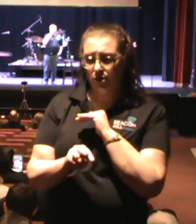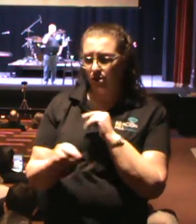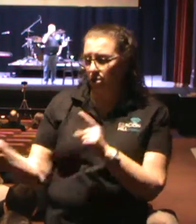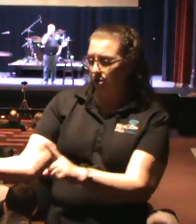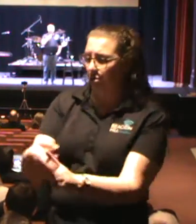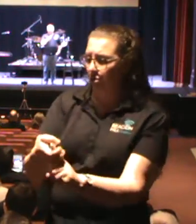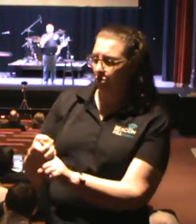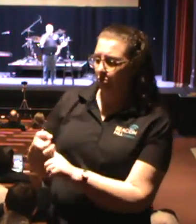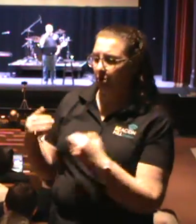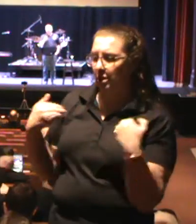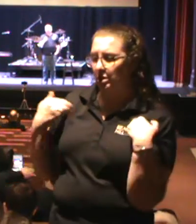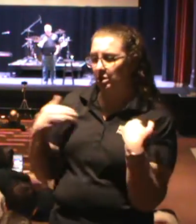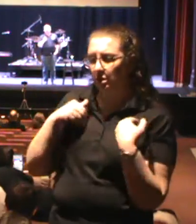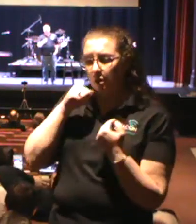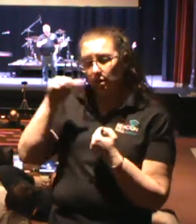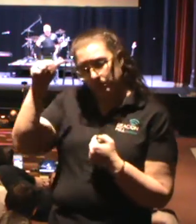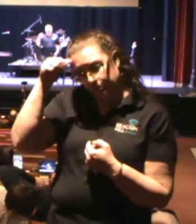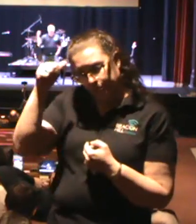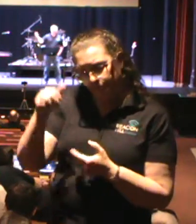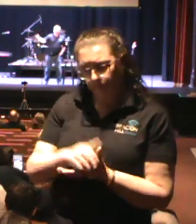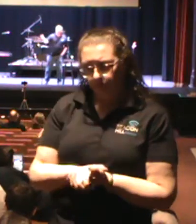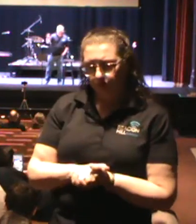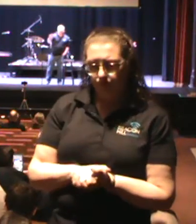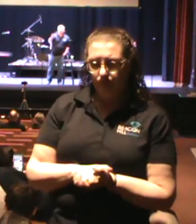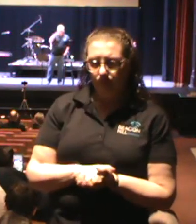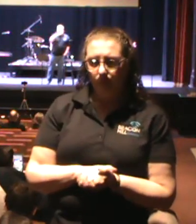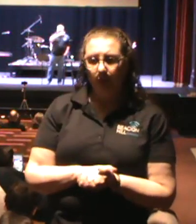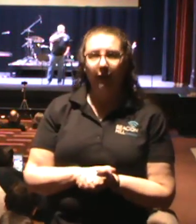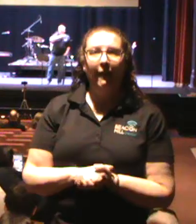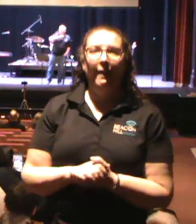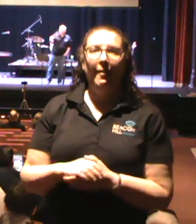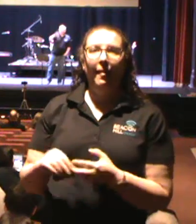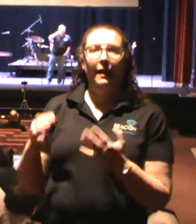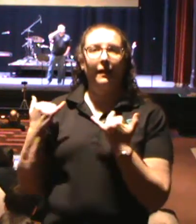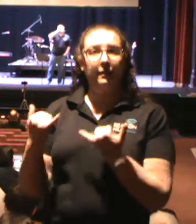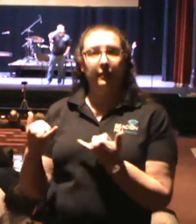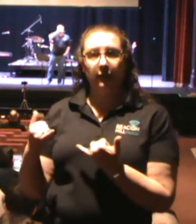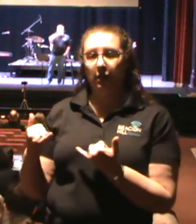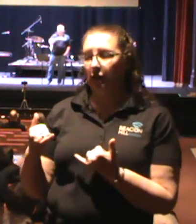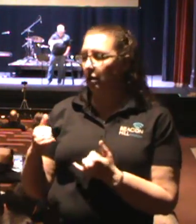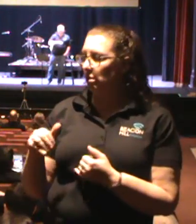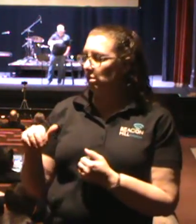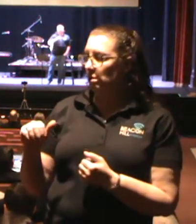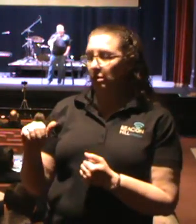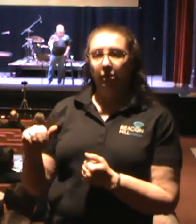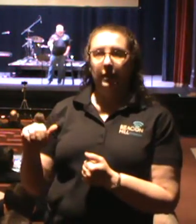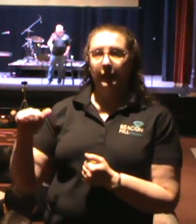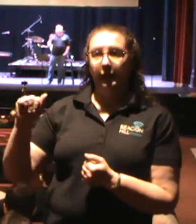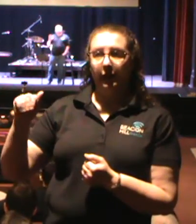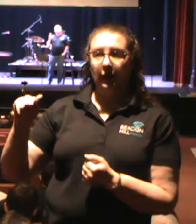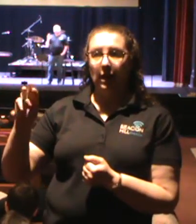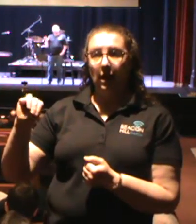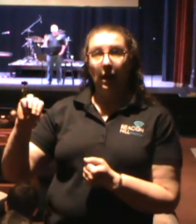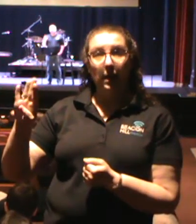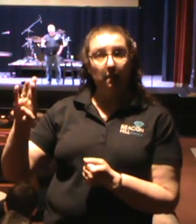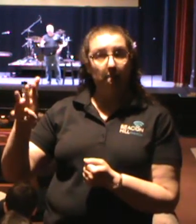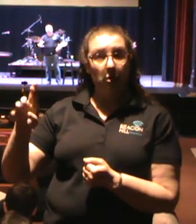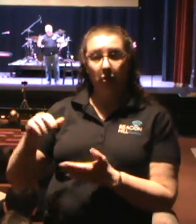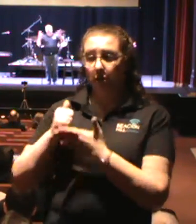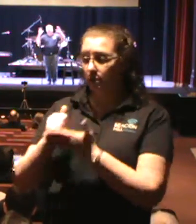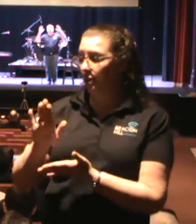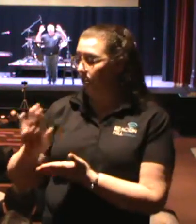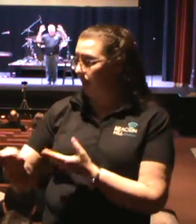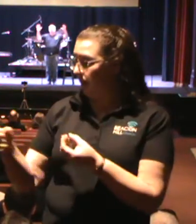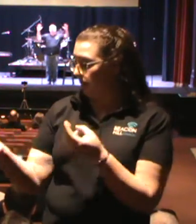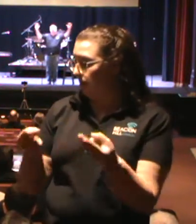And, man, Katie and Alex stepped up teaching that. Amber Elmore came and started helping us in that ministry. And, you know, that ministry has grown so